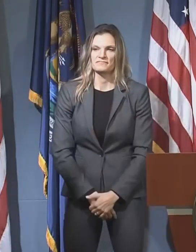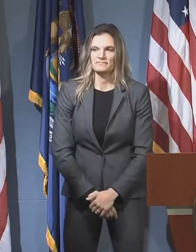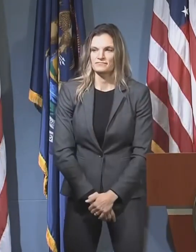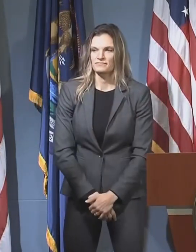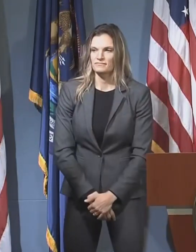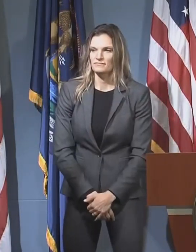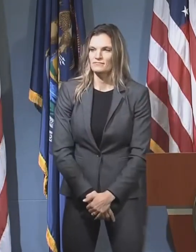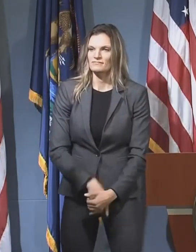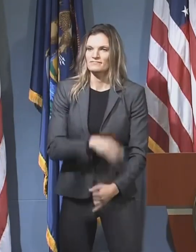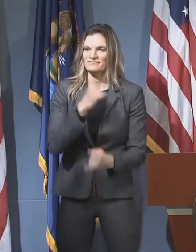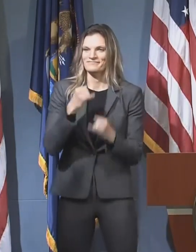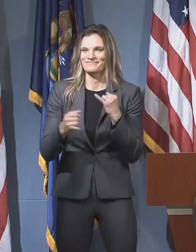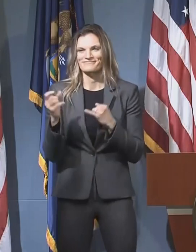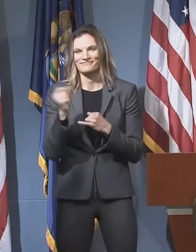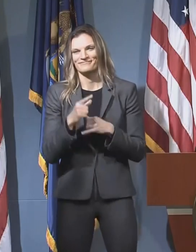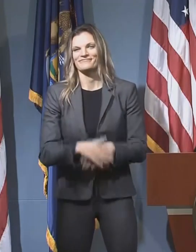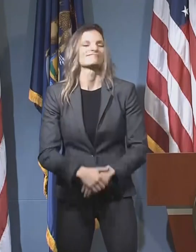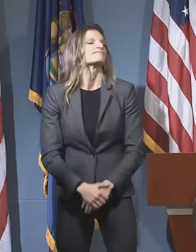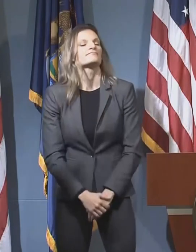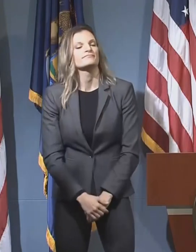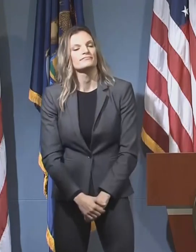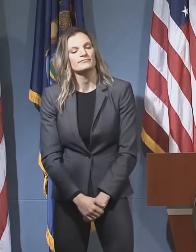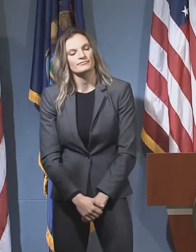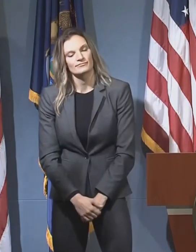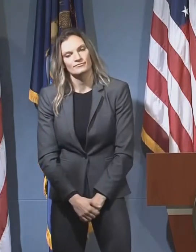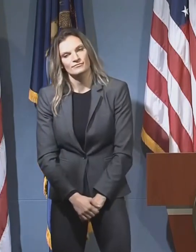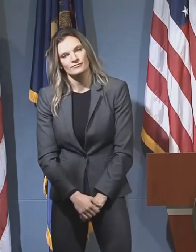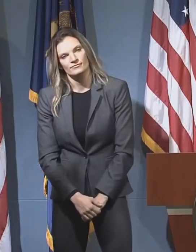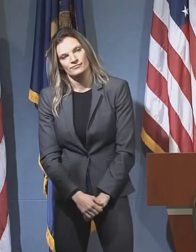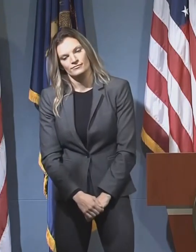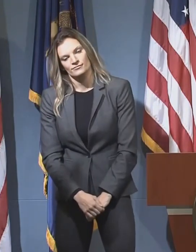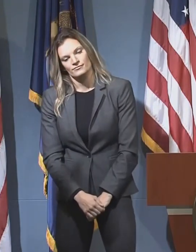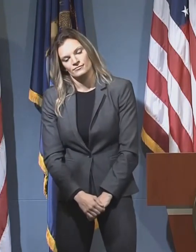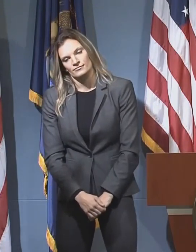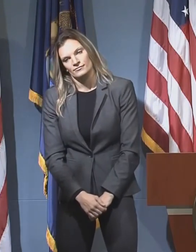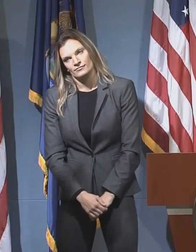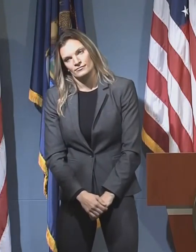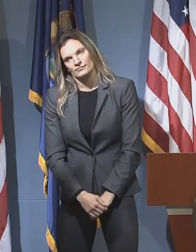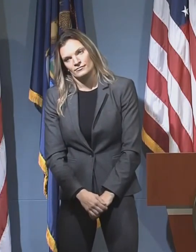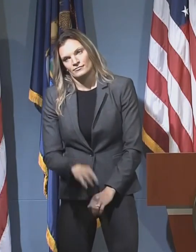Okay, and the last question will come from Rob Maloney with TV4.